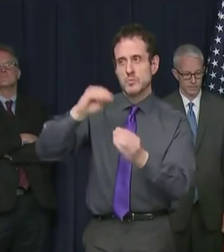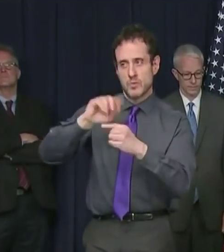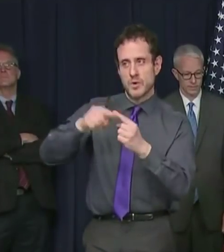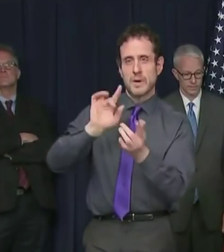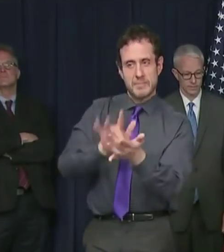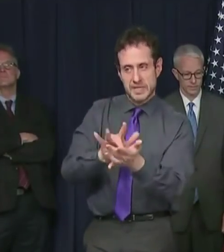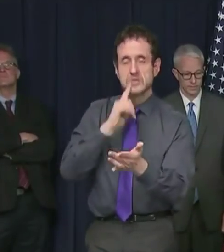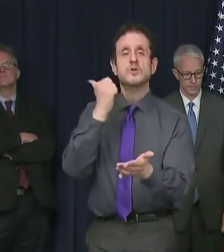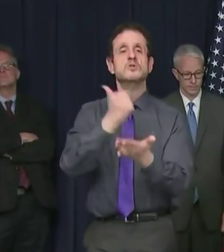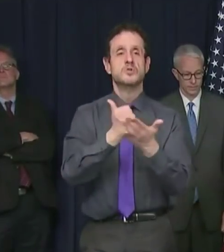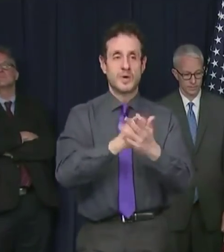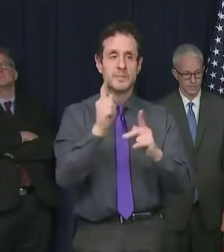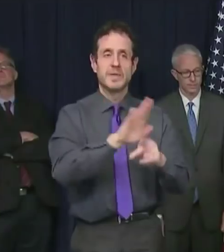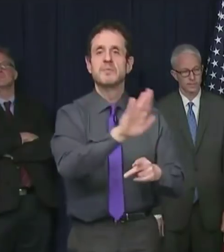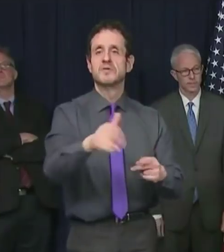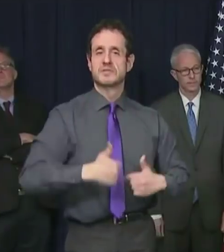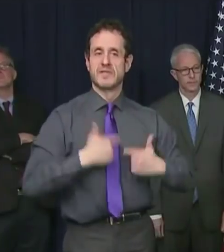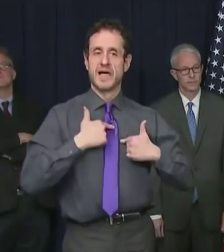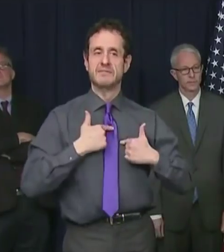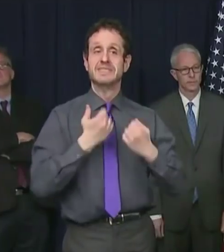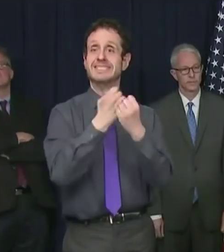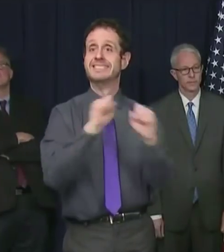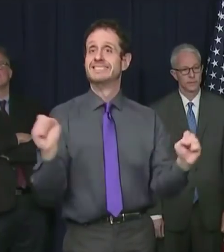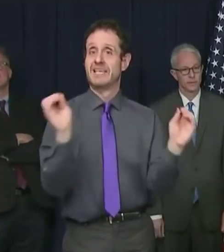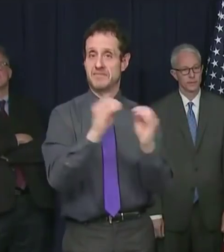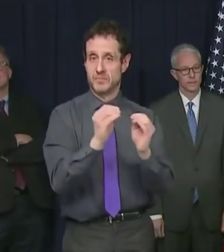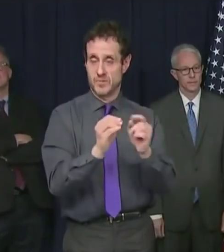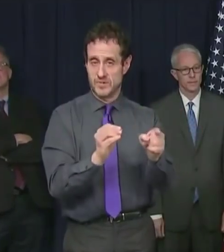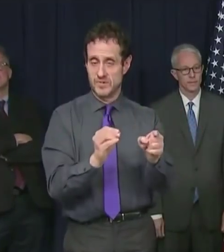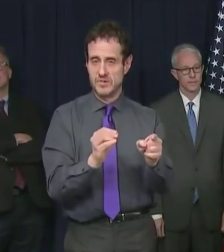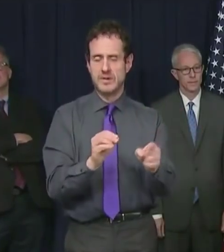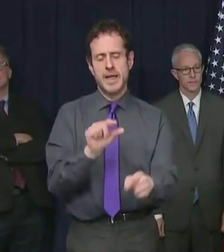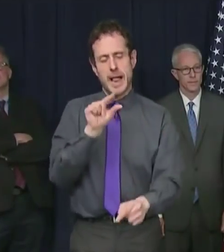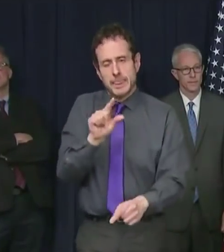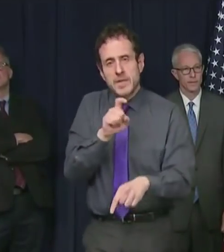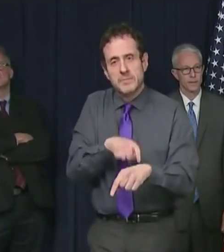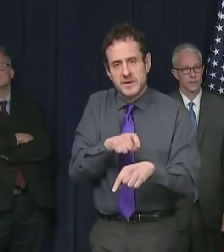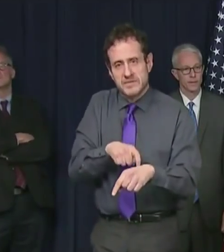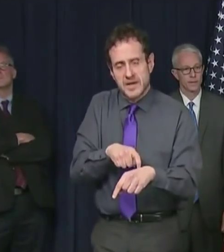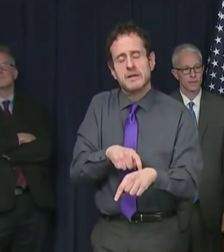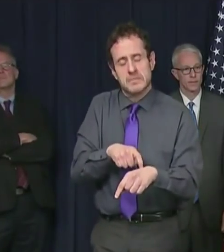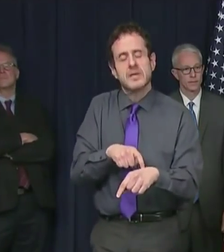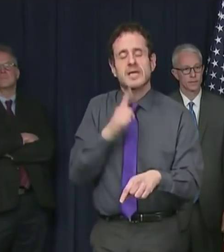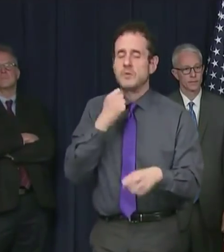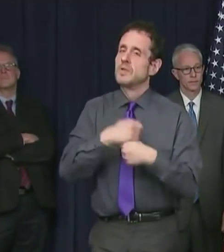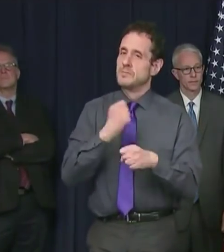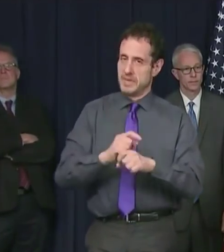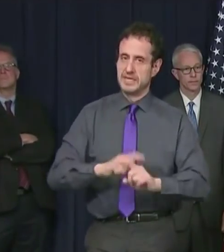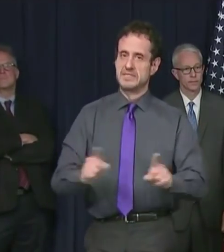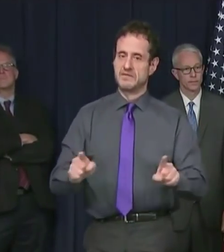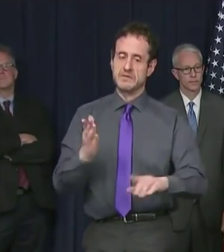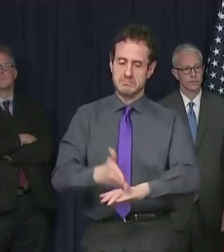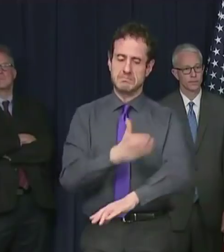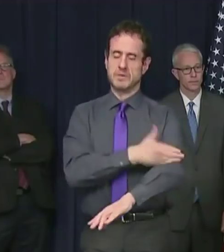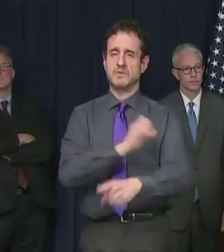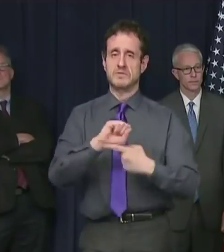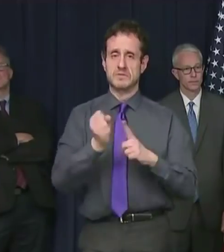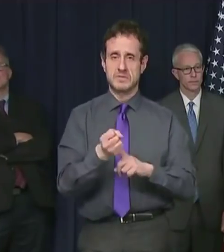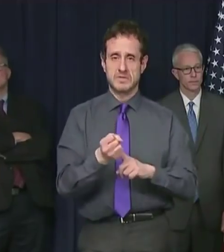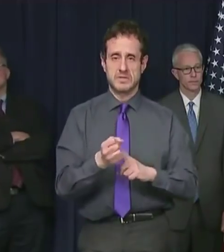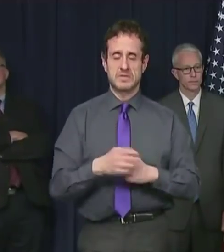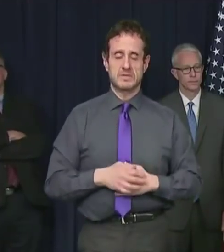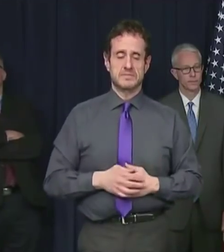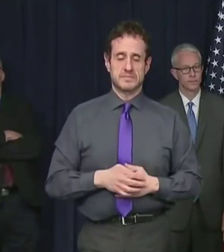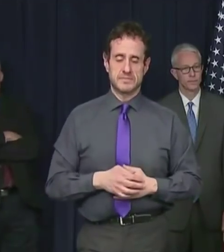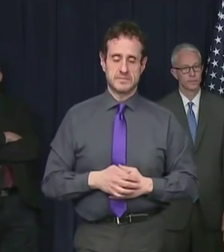save more lives. Even a little time makes a huge difference. It will take more than a week to start seeing